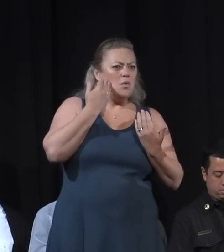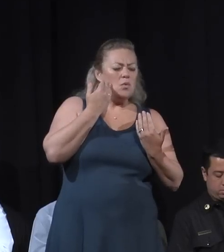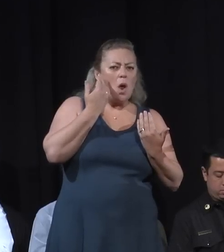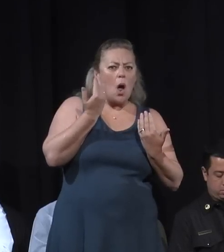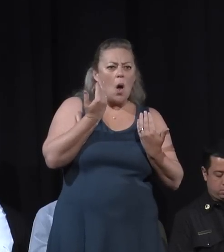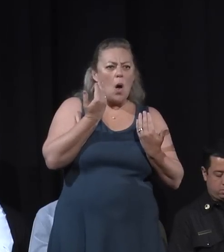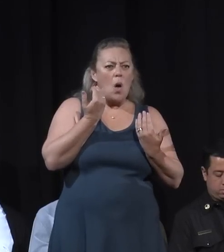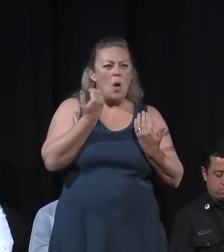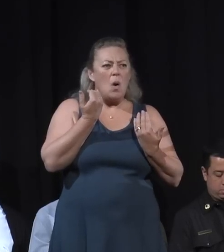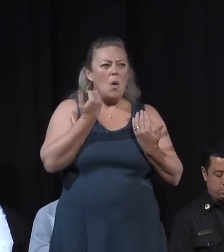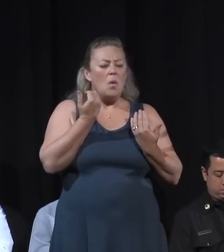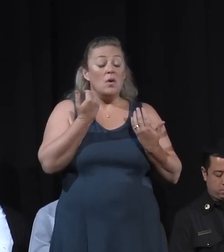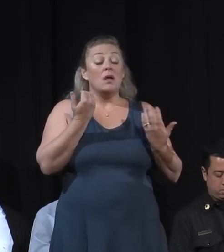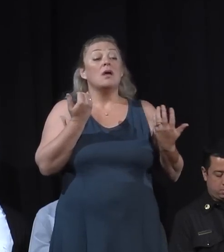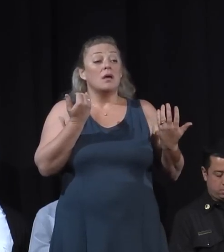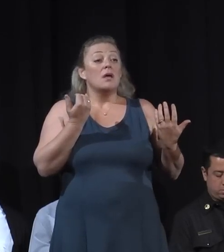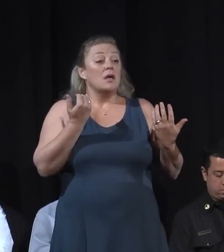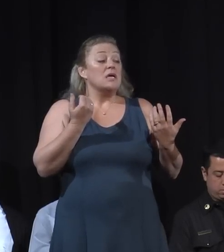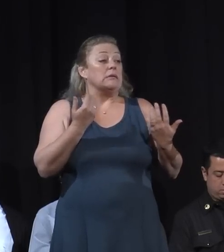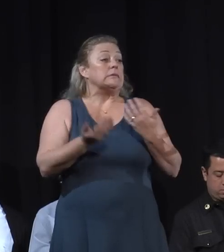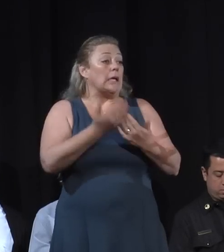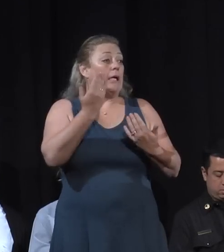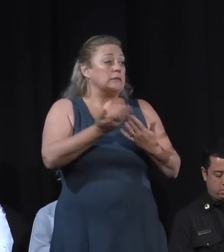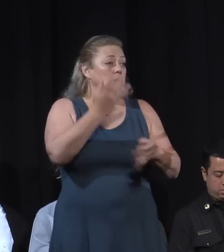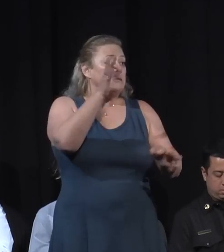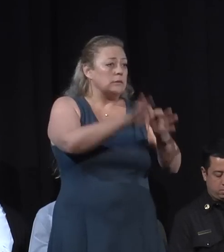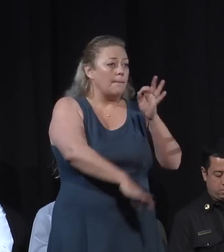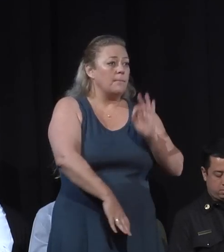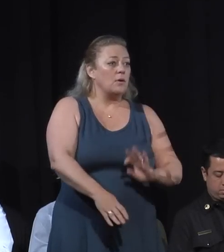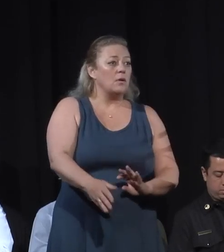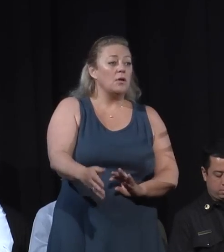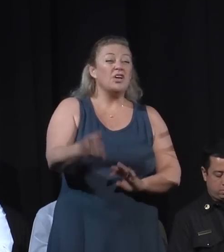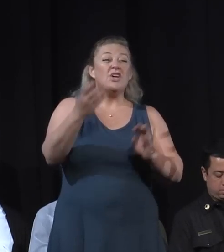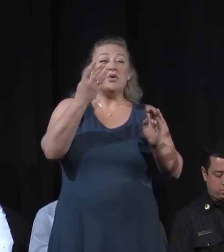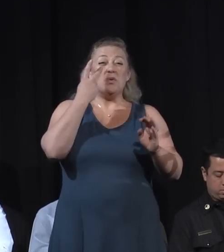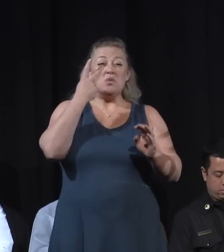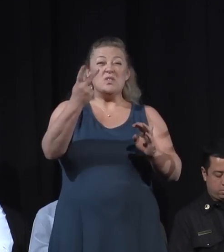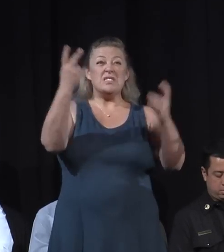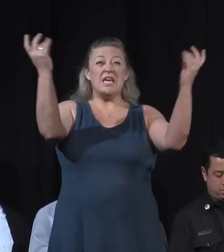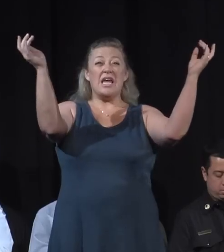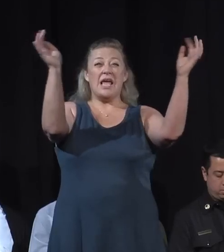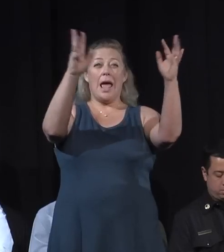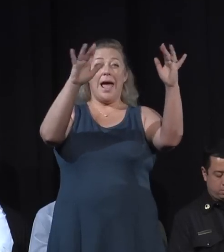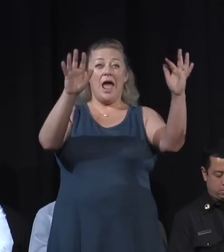It's pretty simple. You smell smoke, or you see ash falling, or it's on the ground.